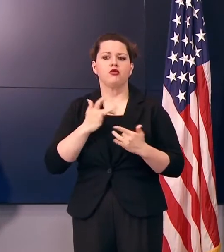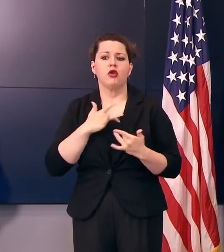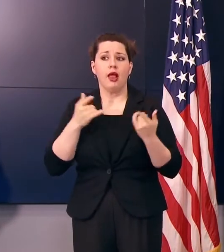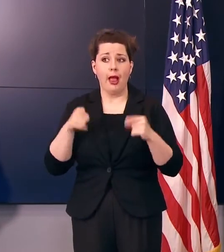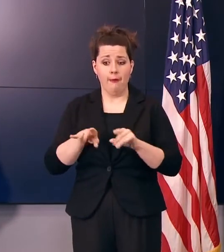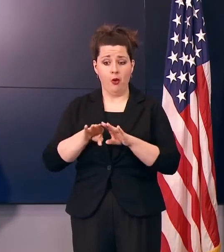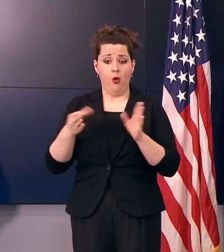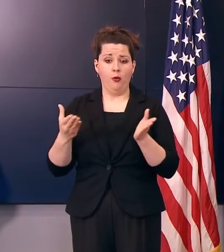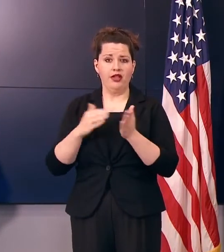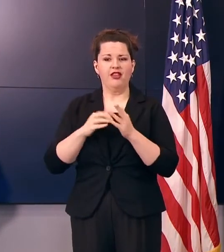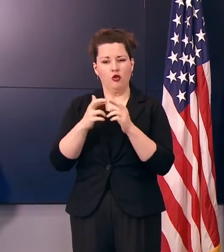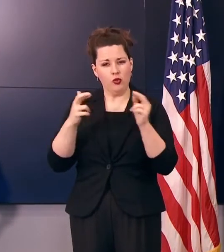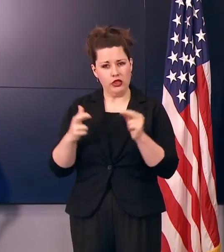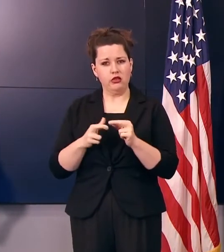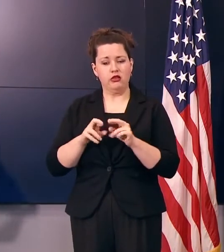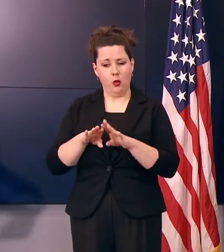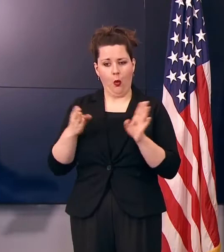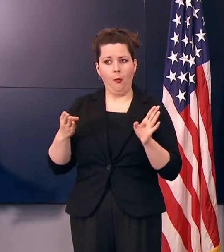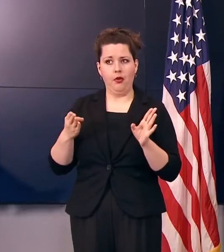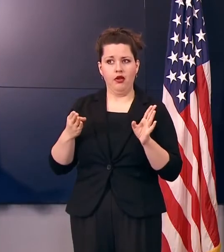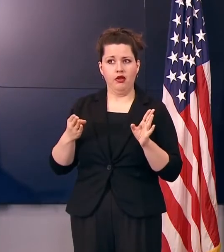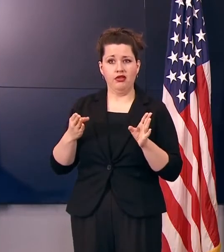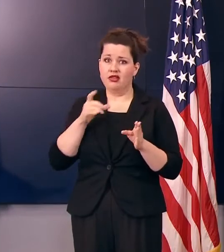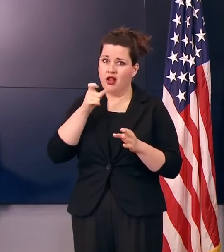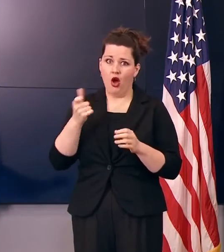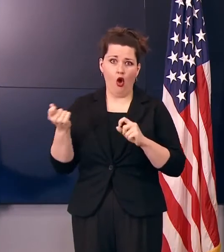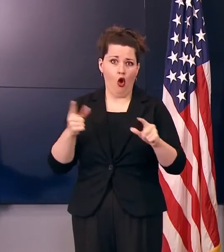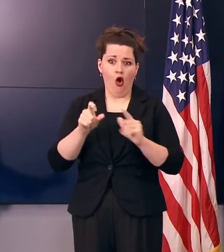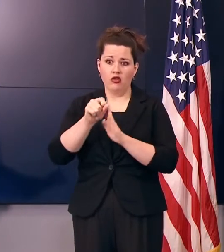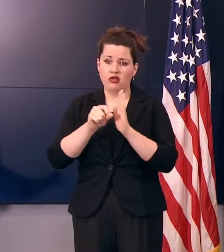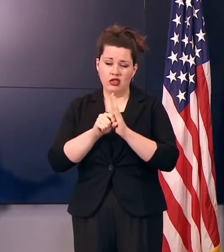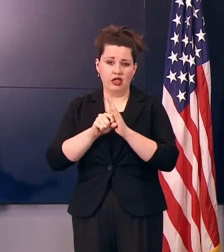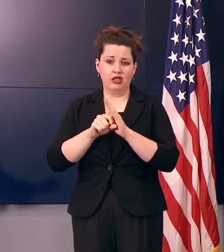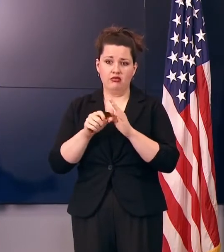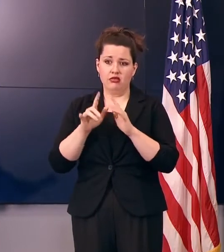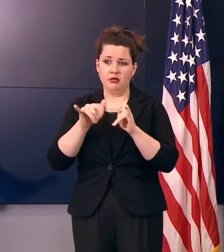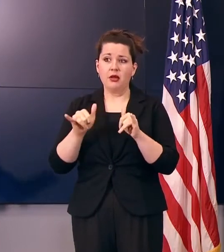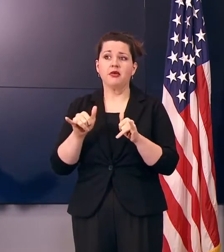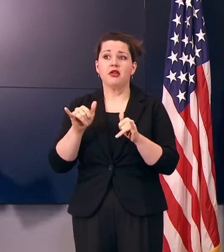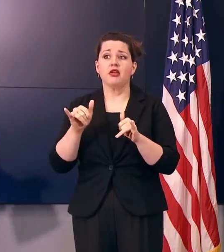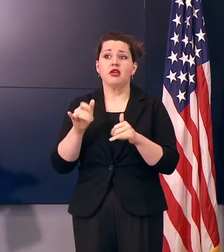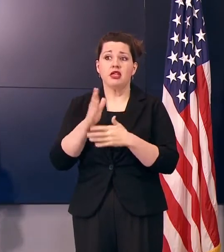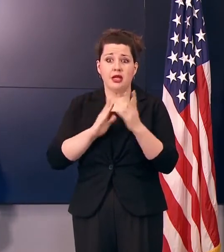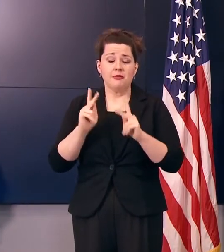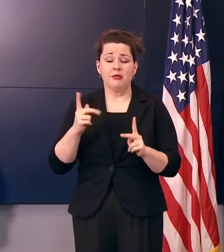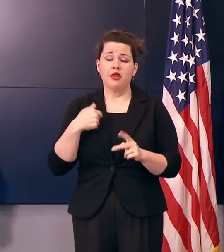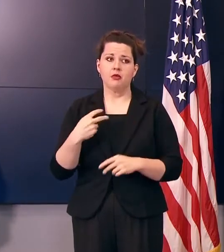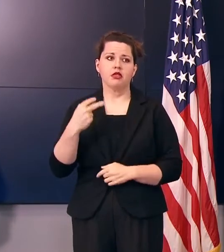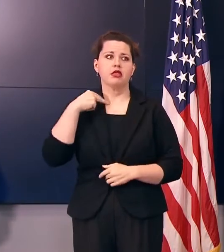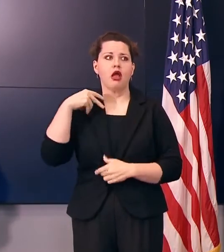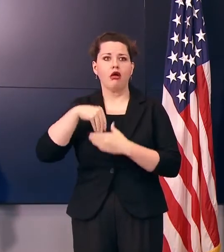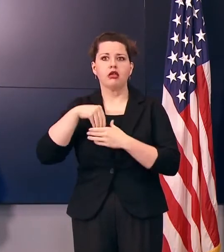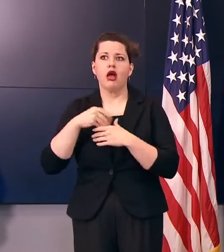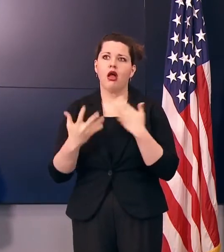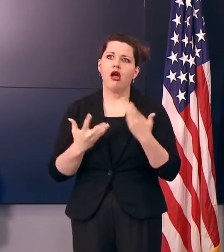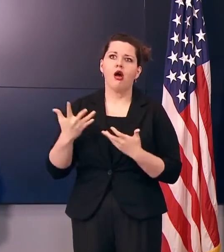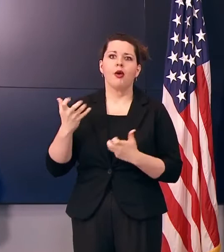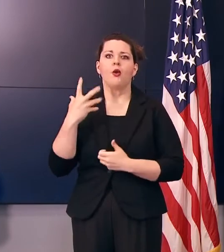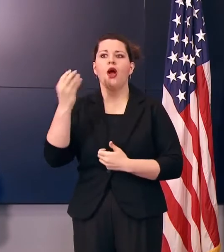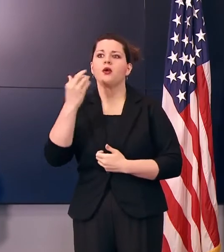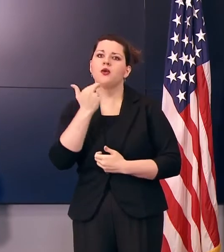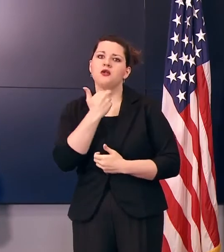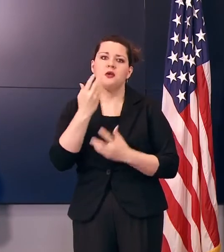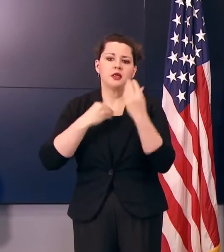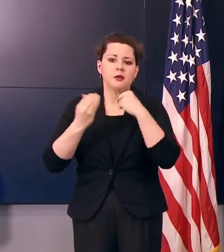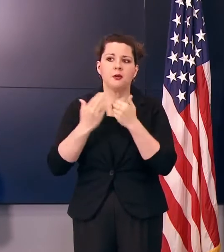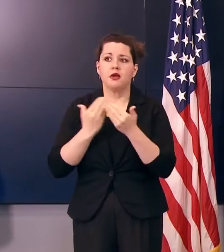you open it up regionally like this instead of all at once, you can have people, obviously, who've been cooped up for a long time and want to go out to eat or whatever it